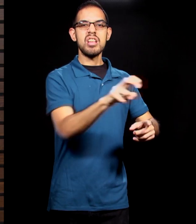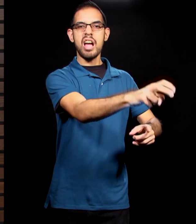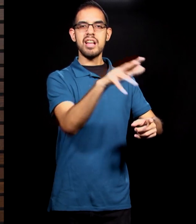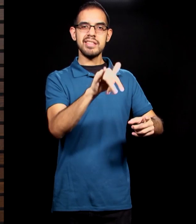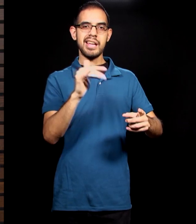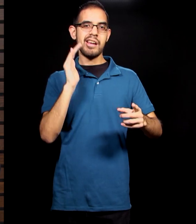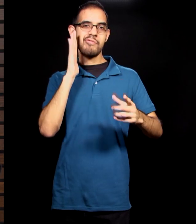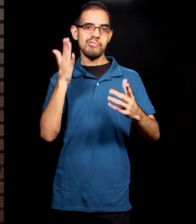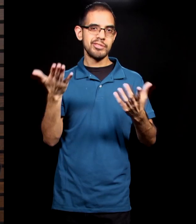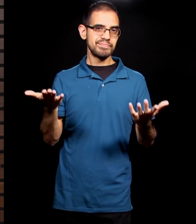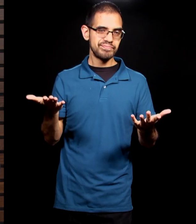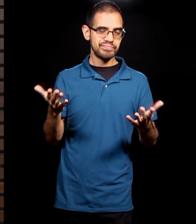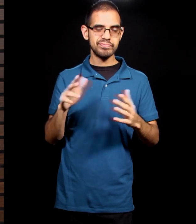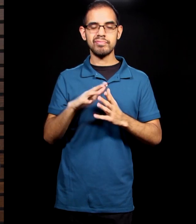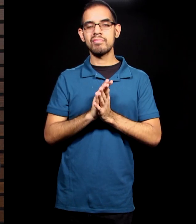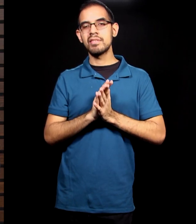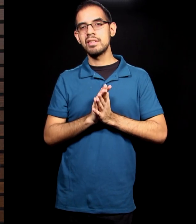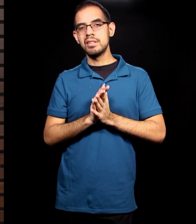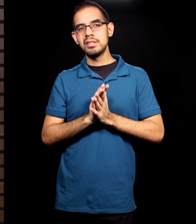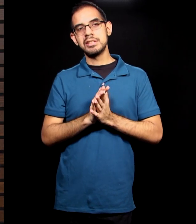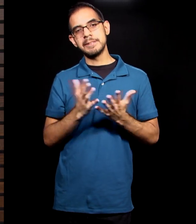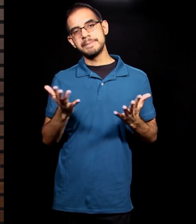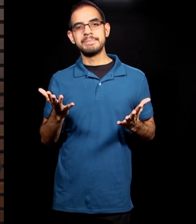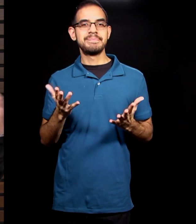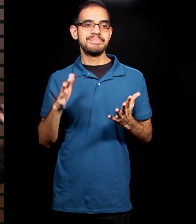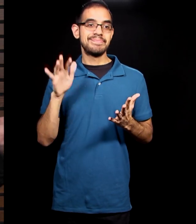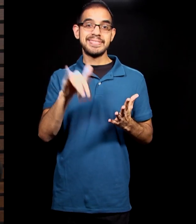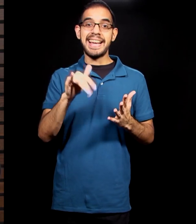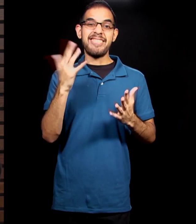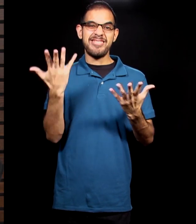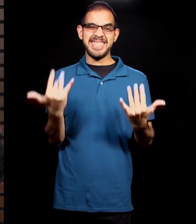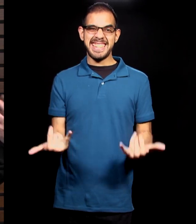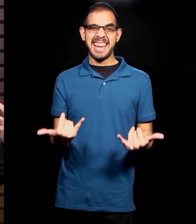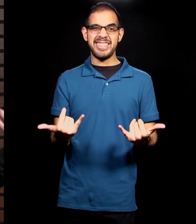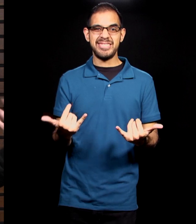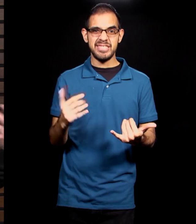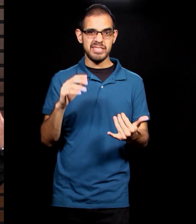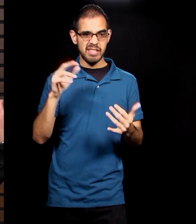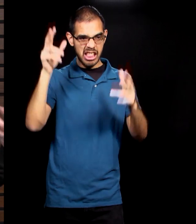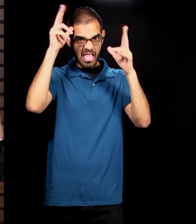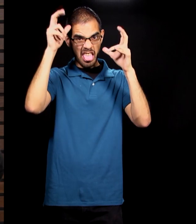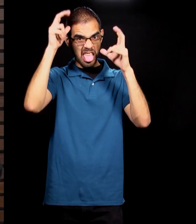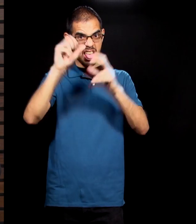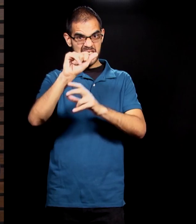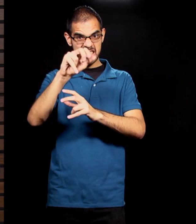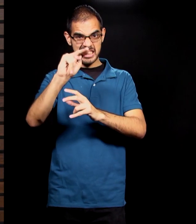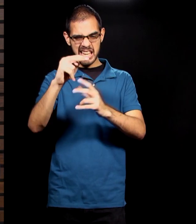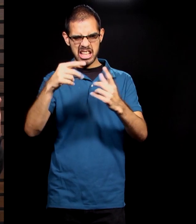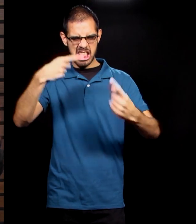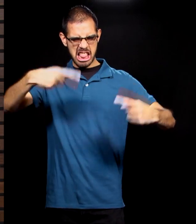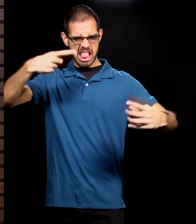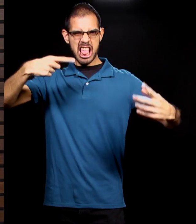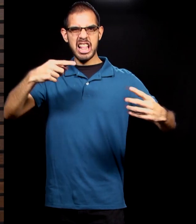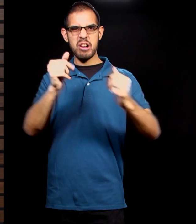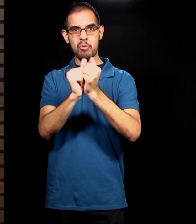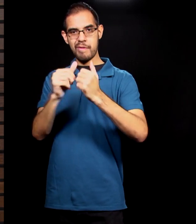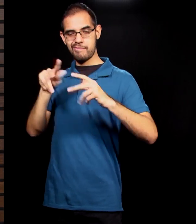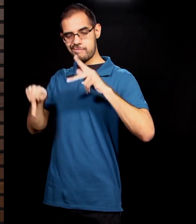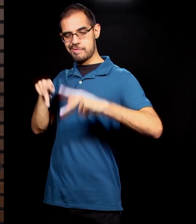later, that it would be the fact that there would be hostility between the enemy, Satan, the serpent, and humanity, as Satan would